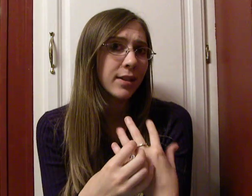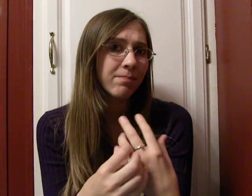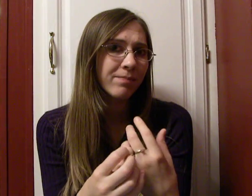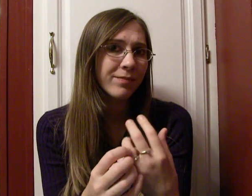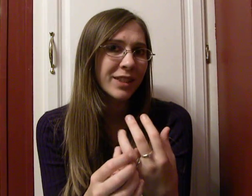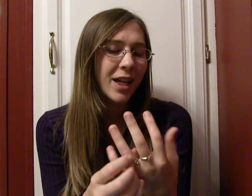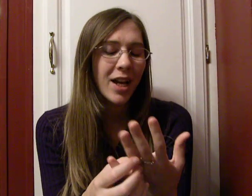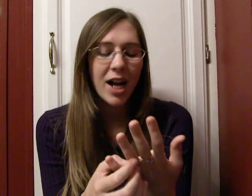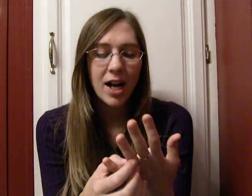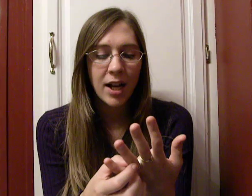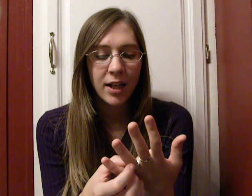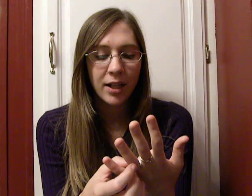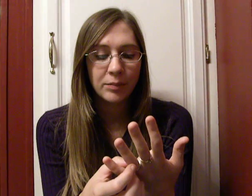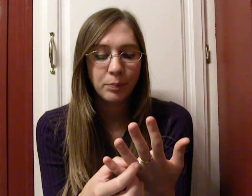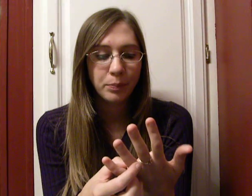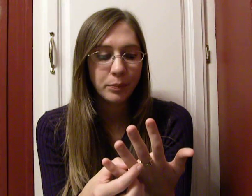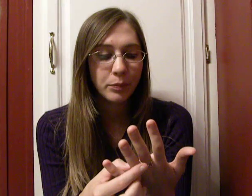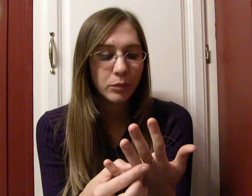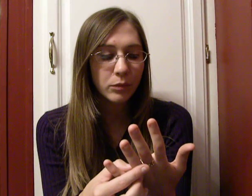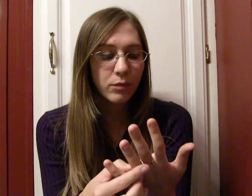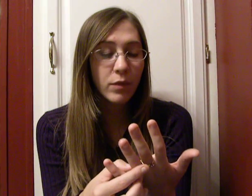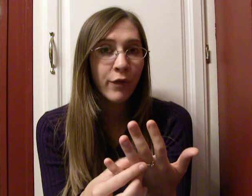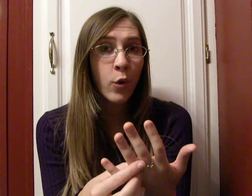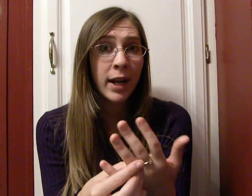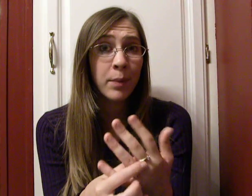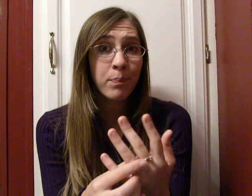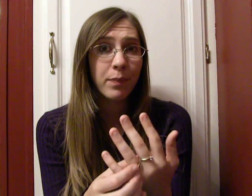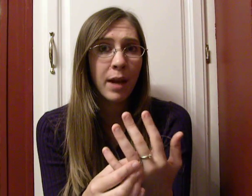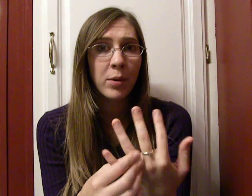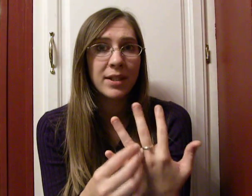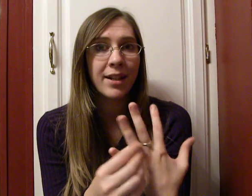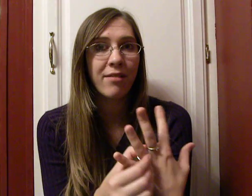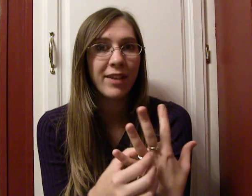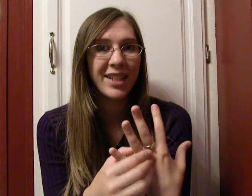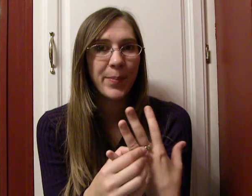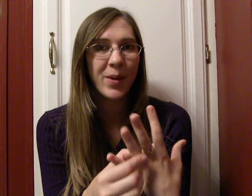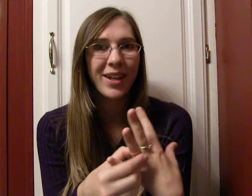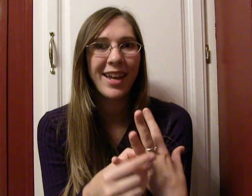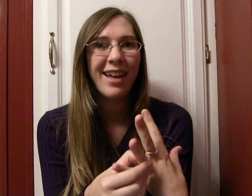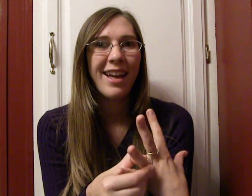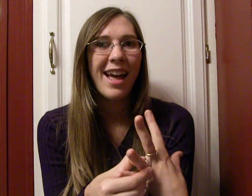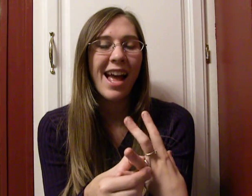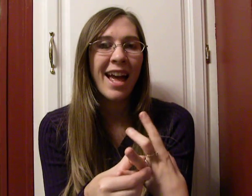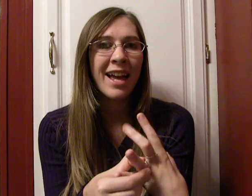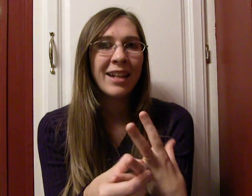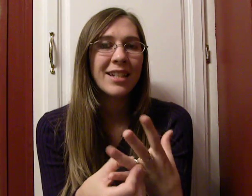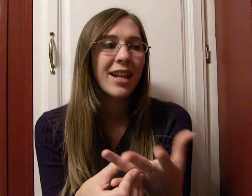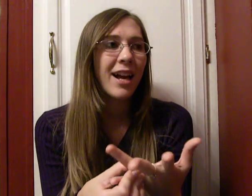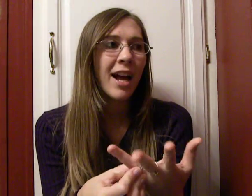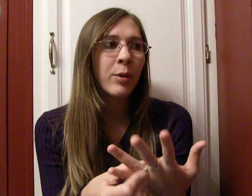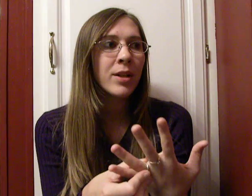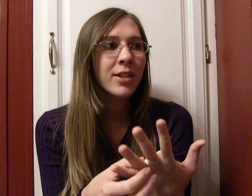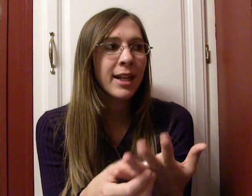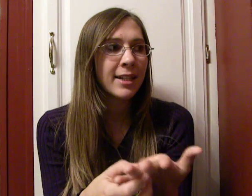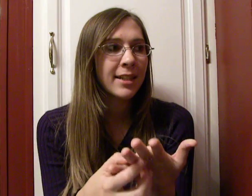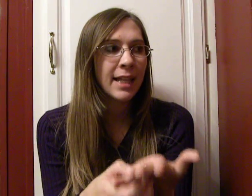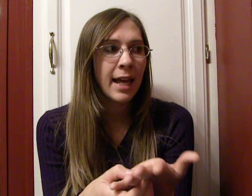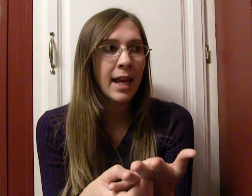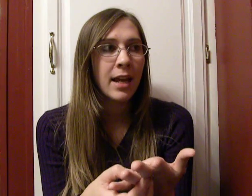on, um, for him. I posted that on Facebook. And I would also like to say